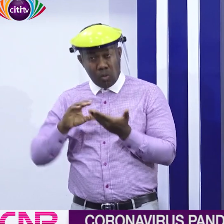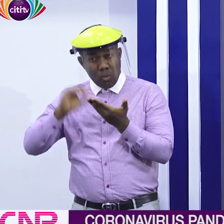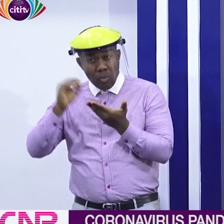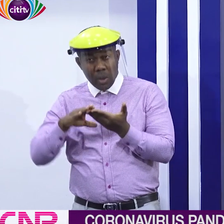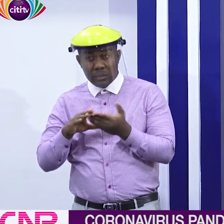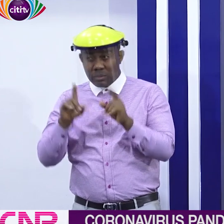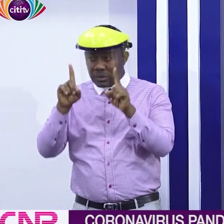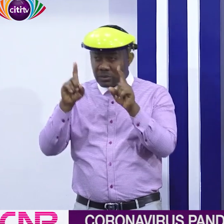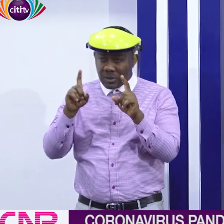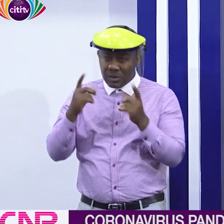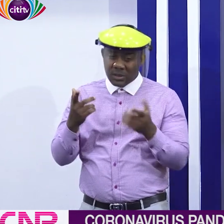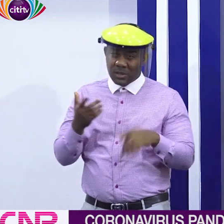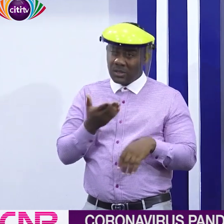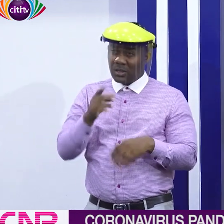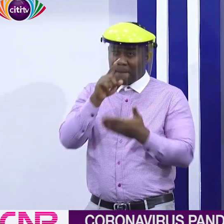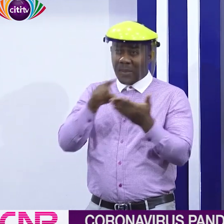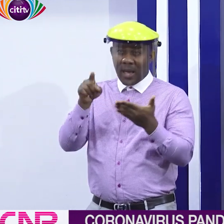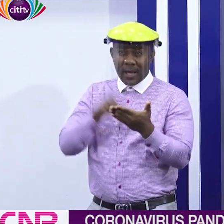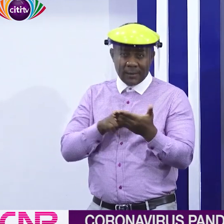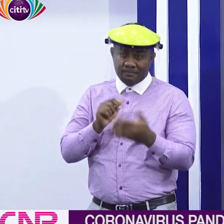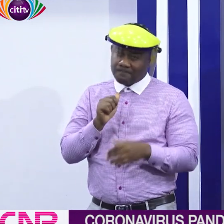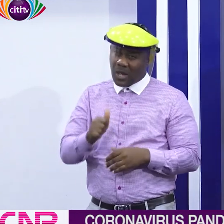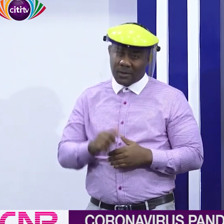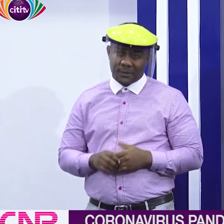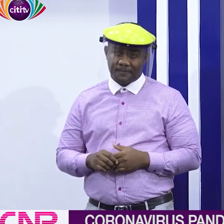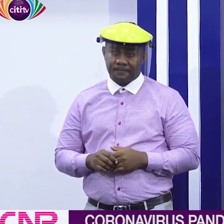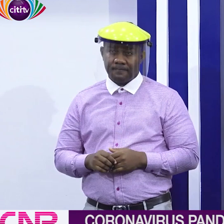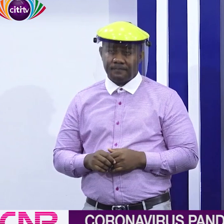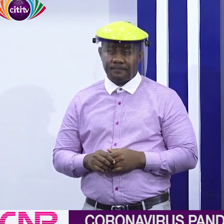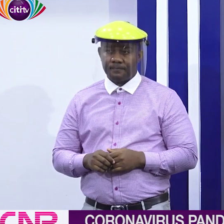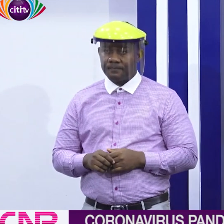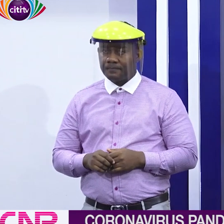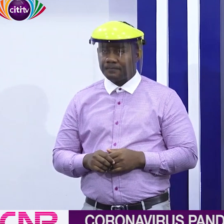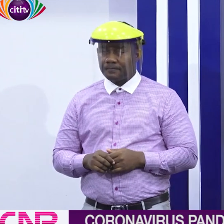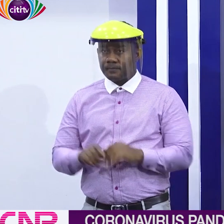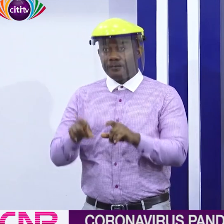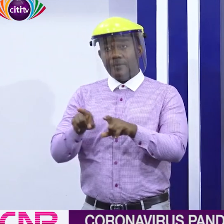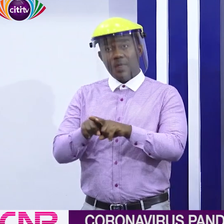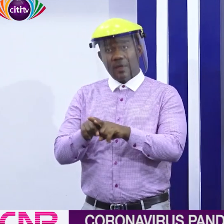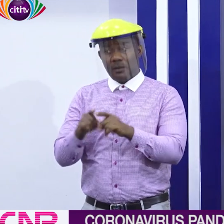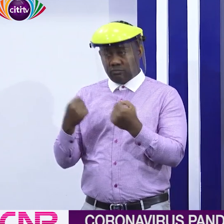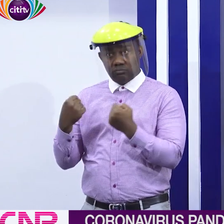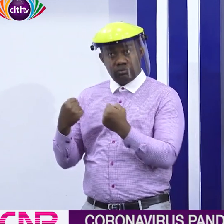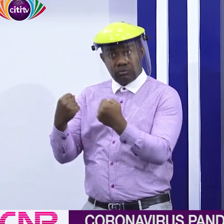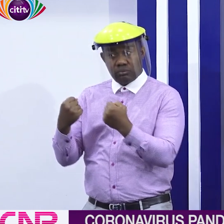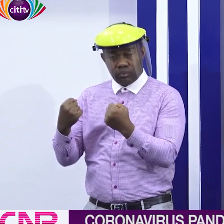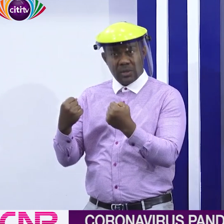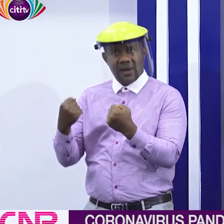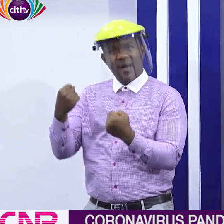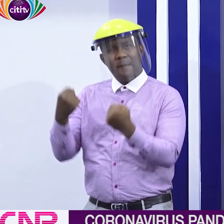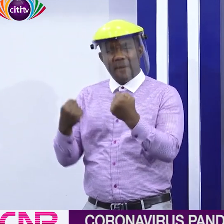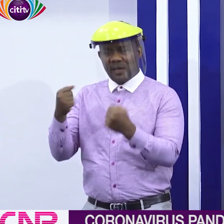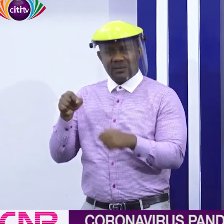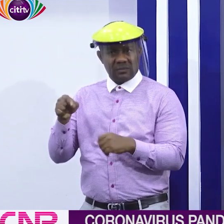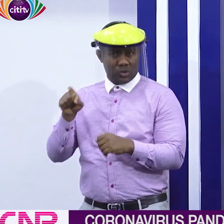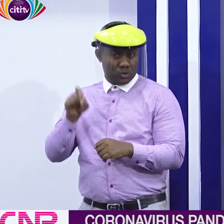is not ultimately compromised. He's also been engaging with the transport sector on how to ensure